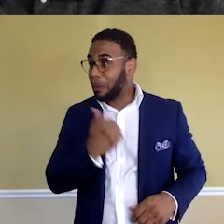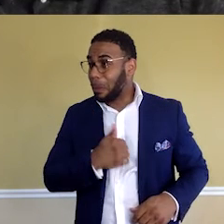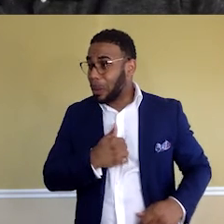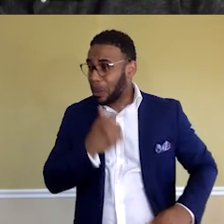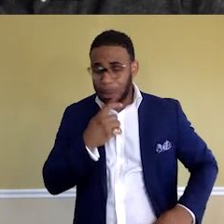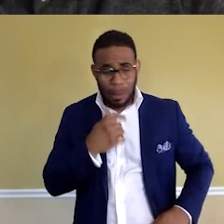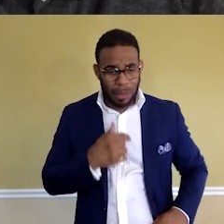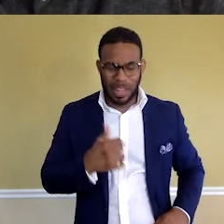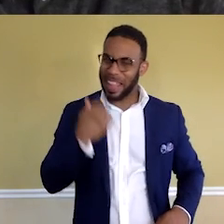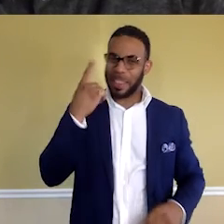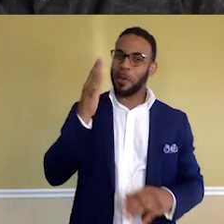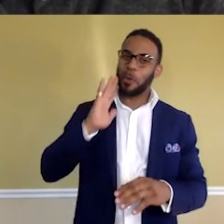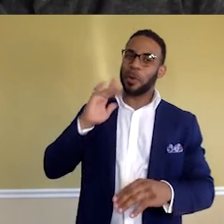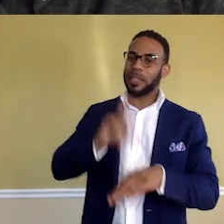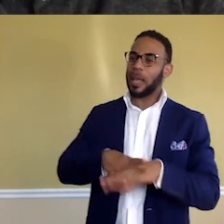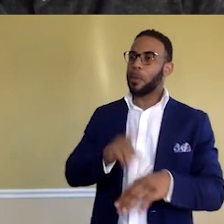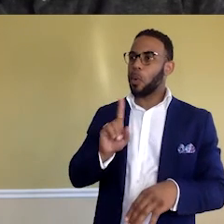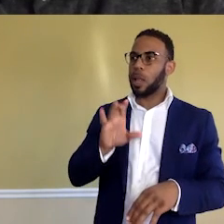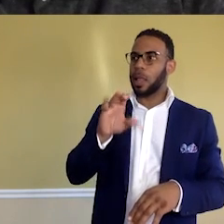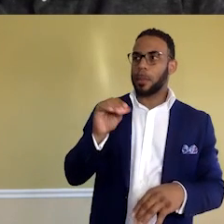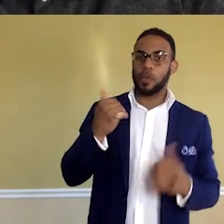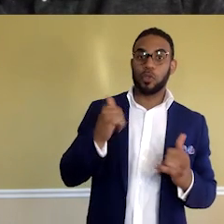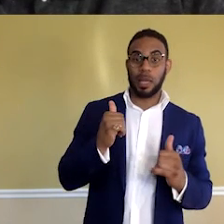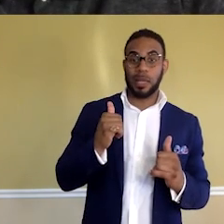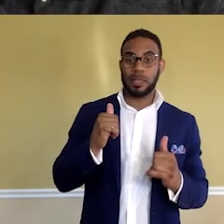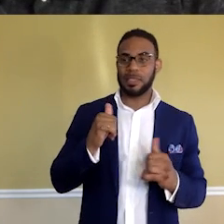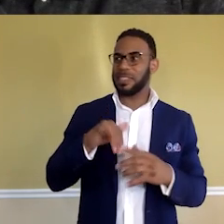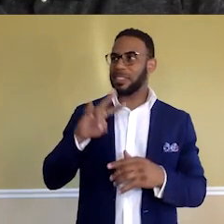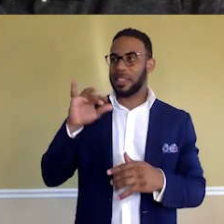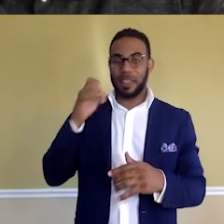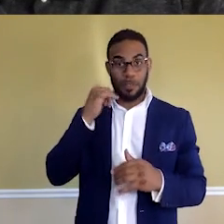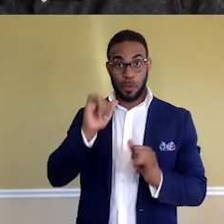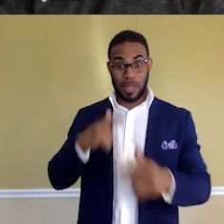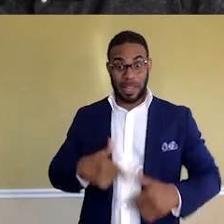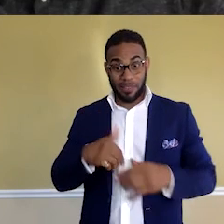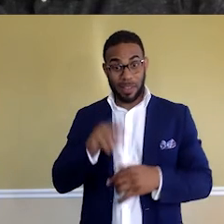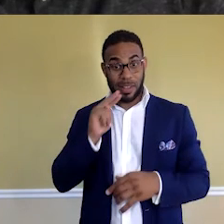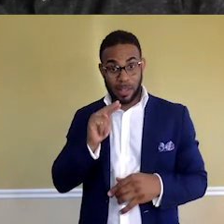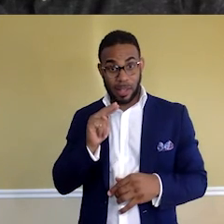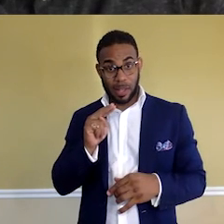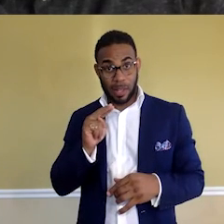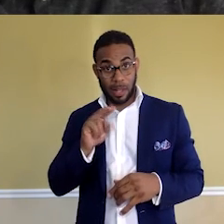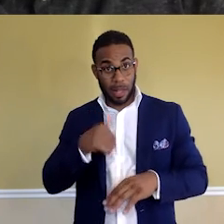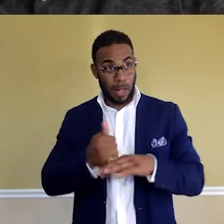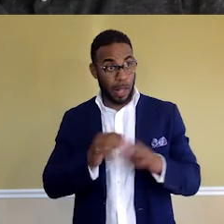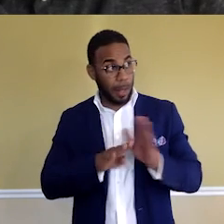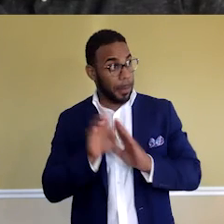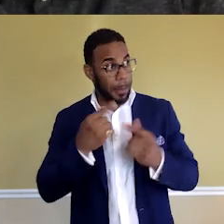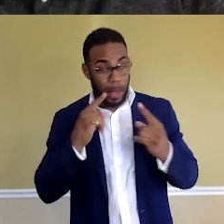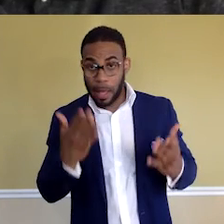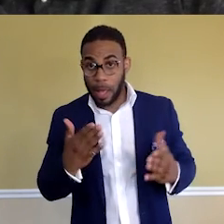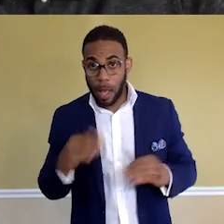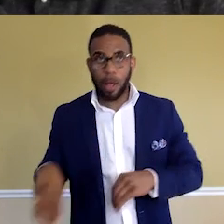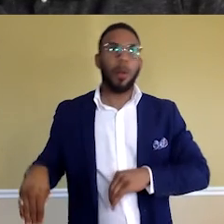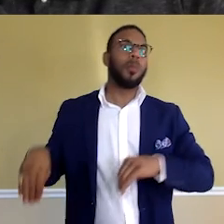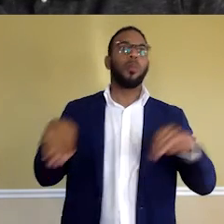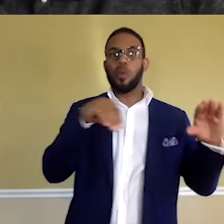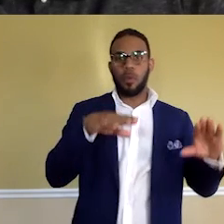was a time where the company actually said, okay, if you can leave Nigeria and come over here, and then we would actually accept you,